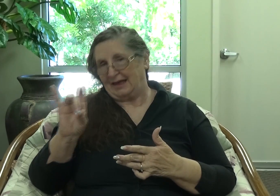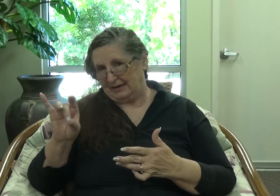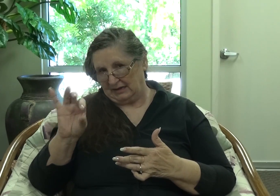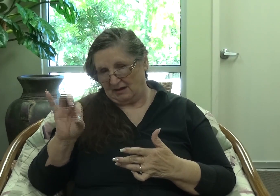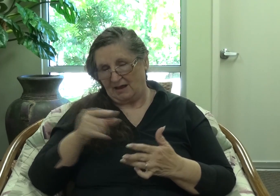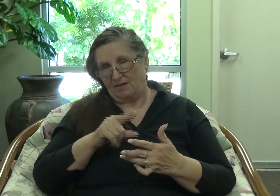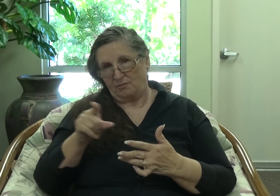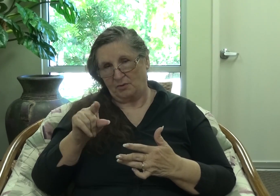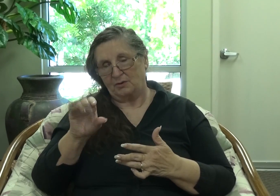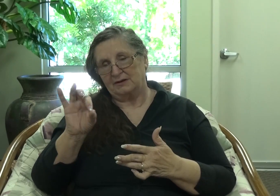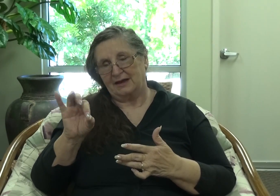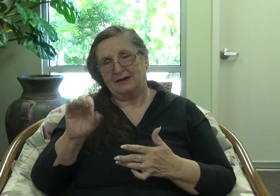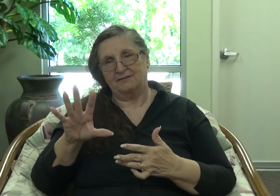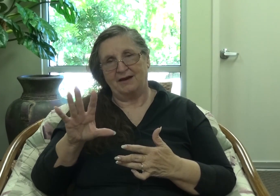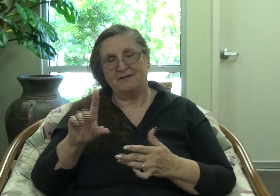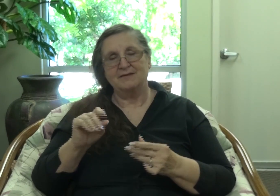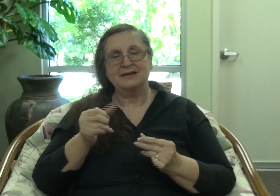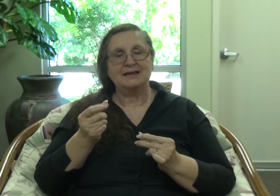So, I'll give you guys a few seconds to turn there.